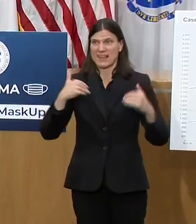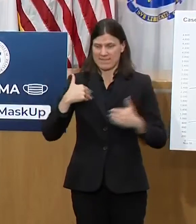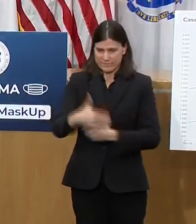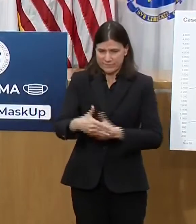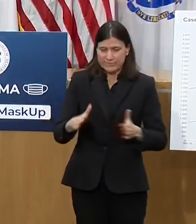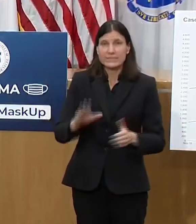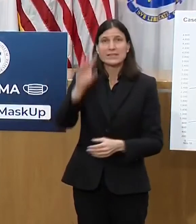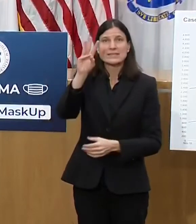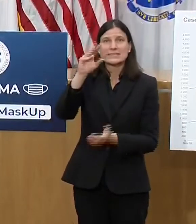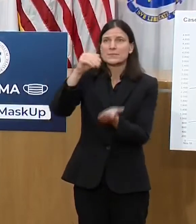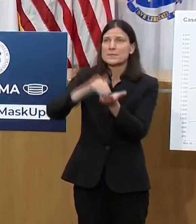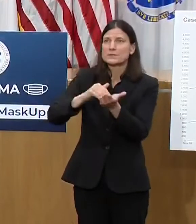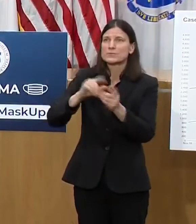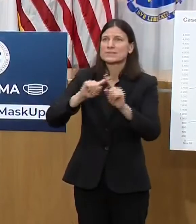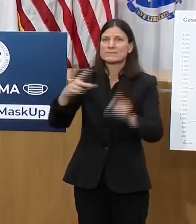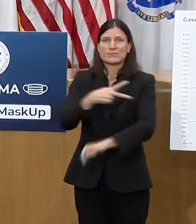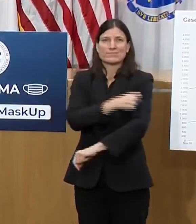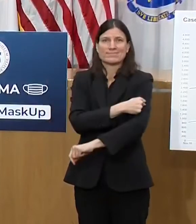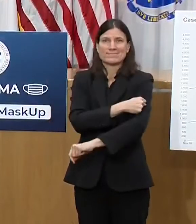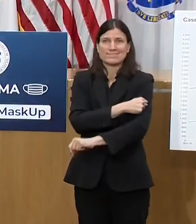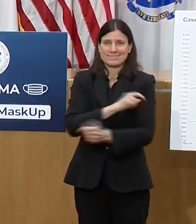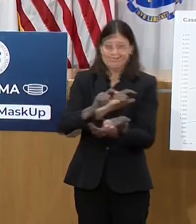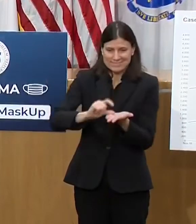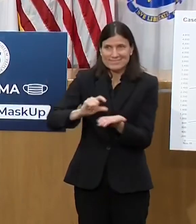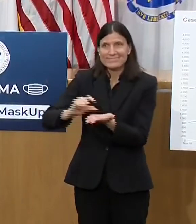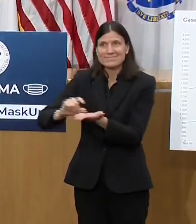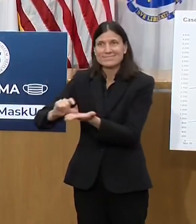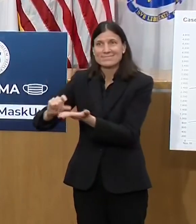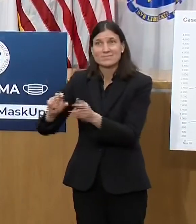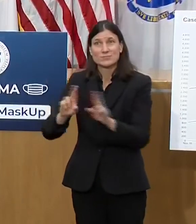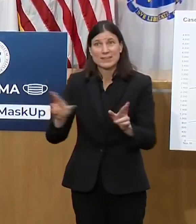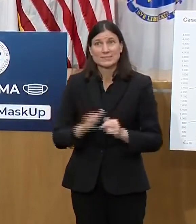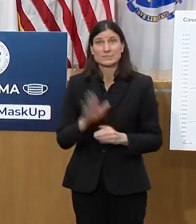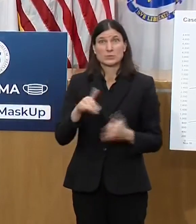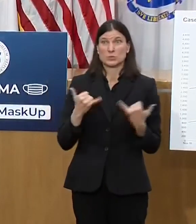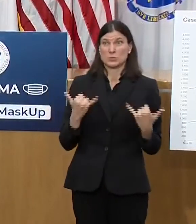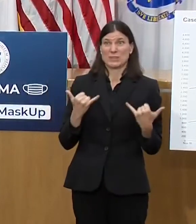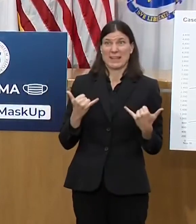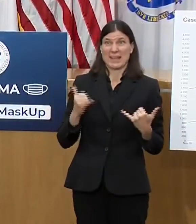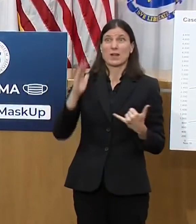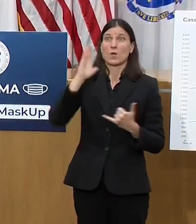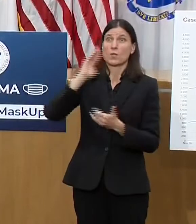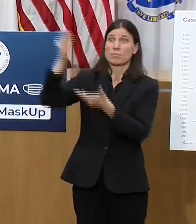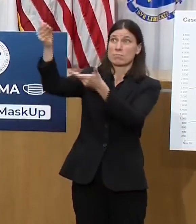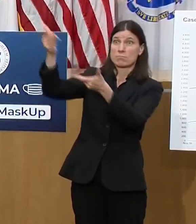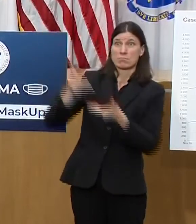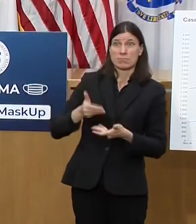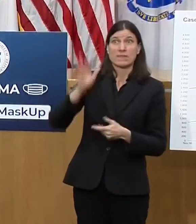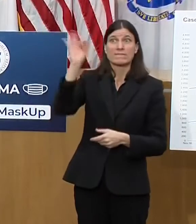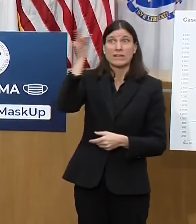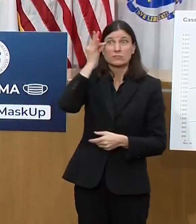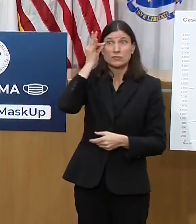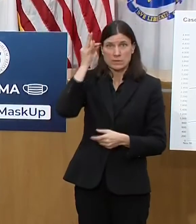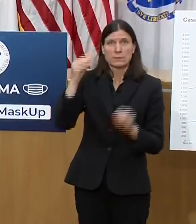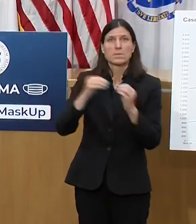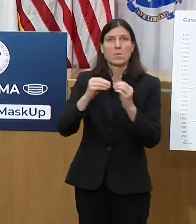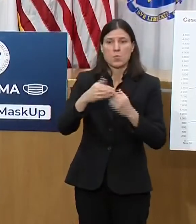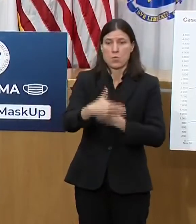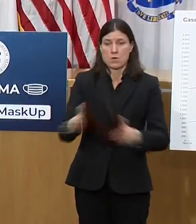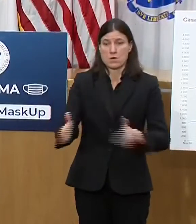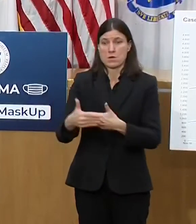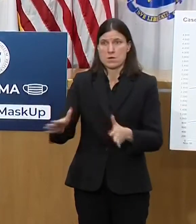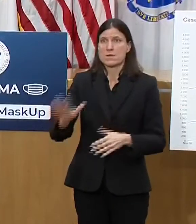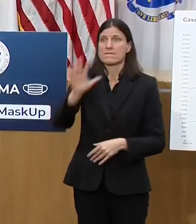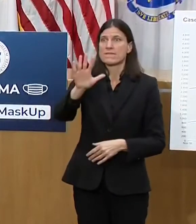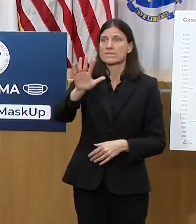Today, the Commonwealth is expecting the federal government to ship about 53,625 more doses to 17